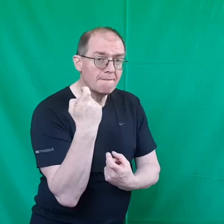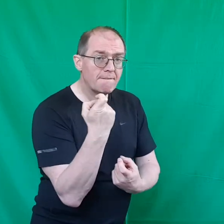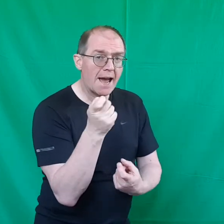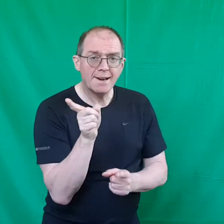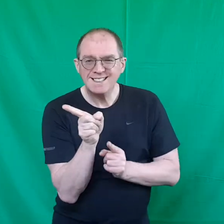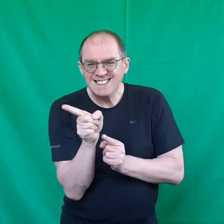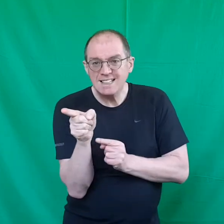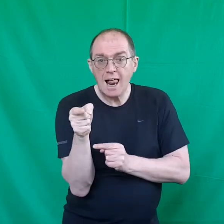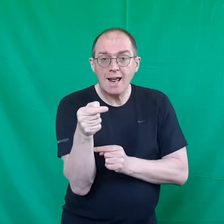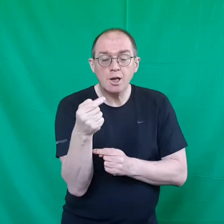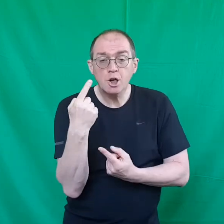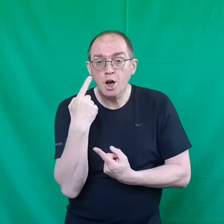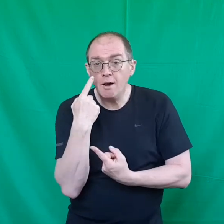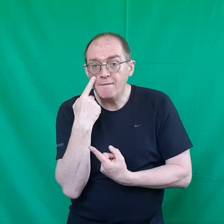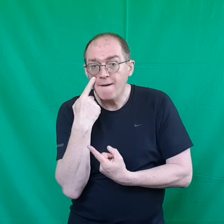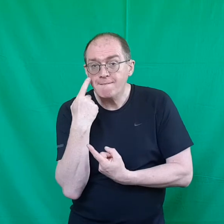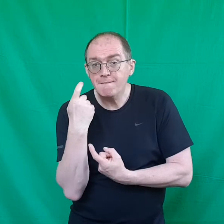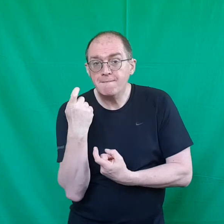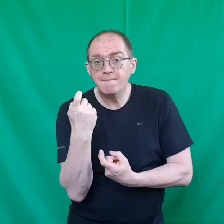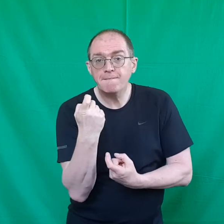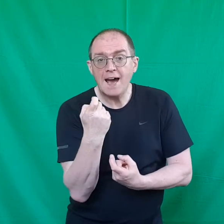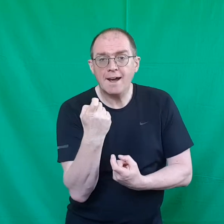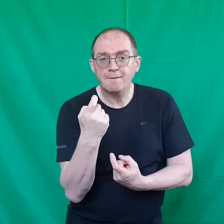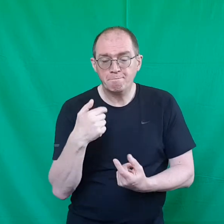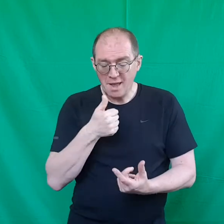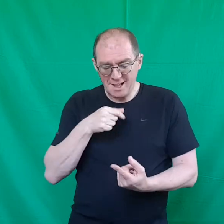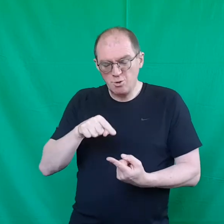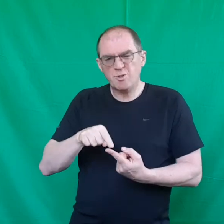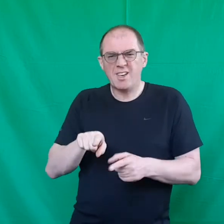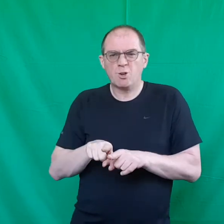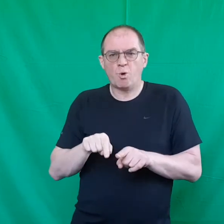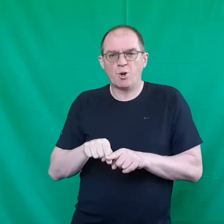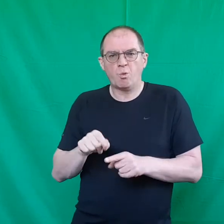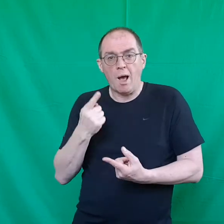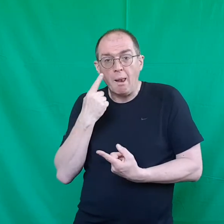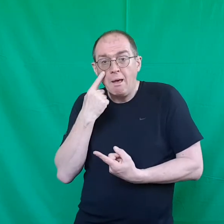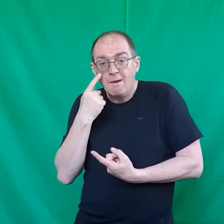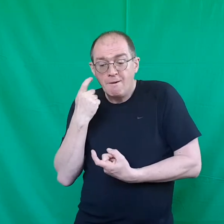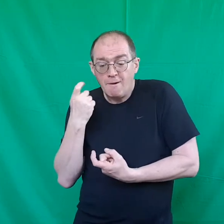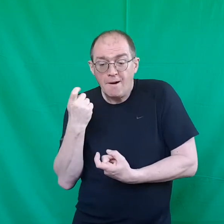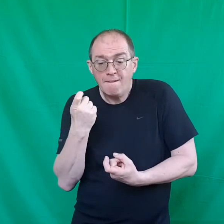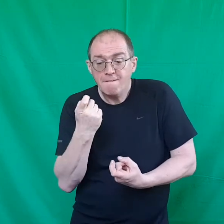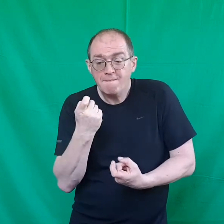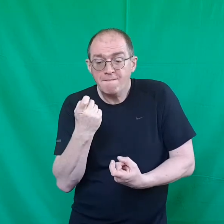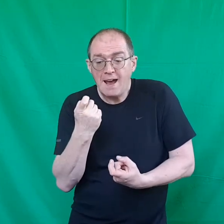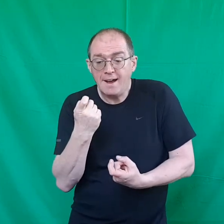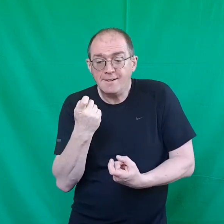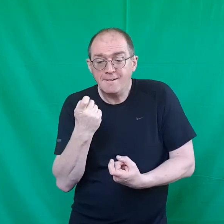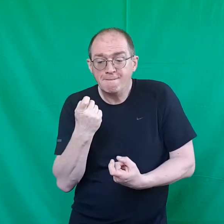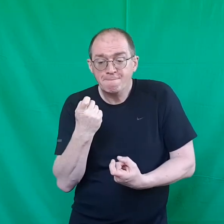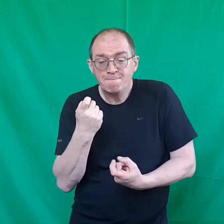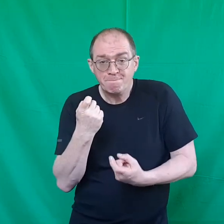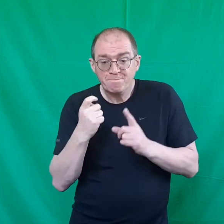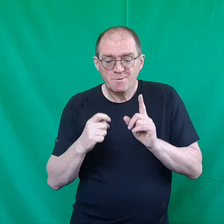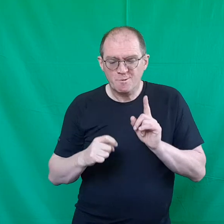fine slightly curved bang and then use this one as well all right and